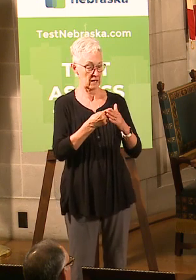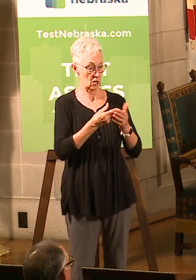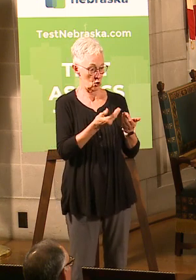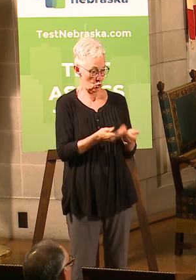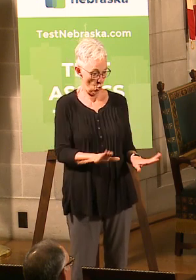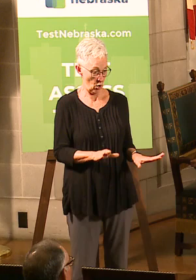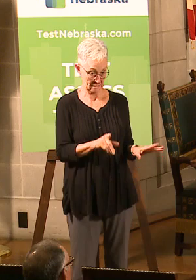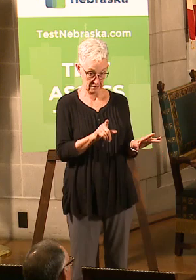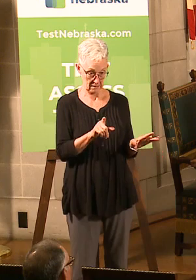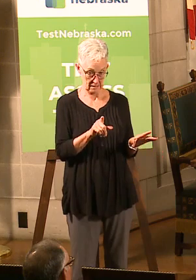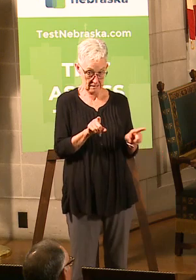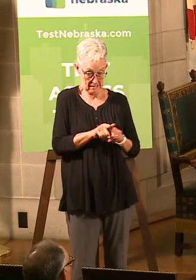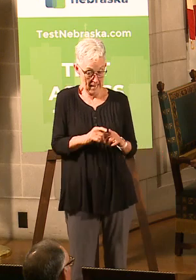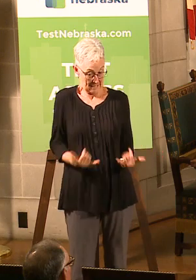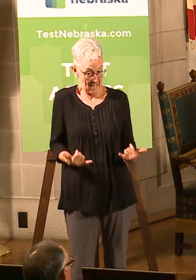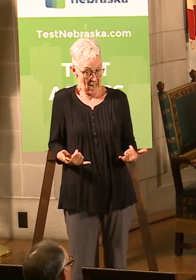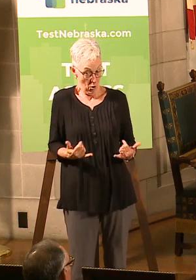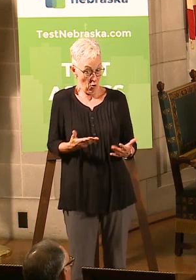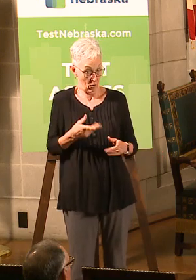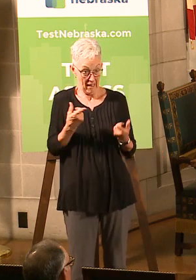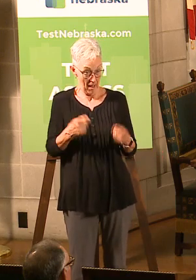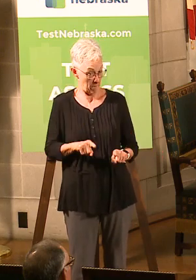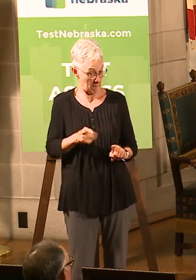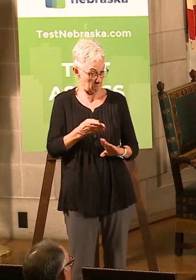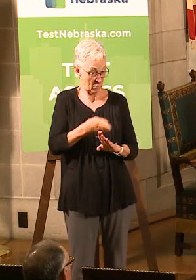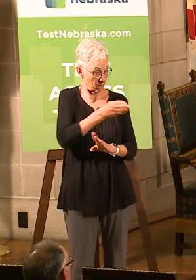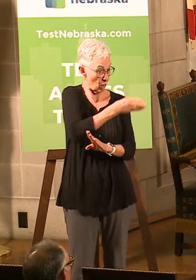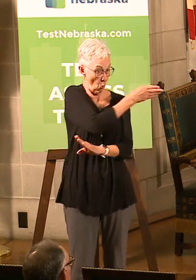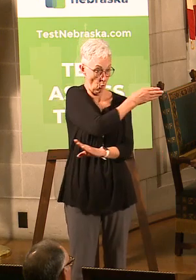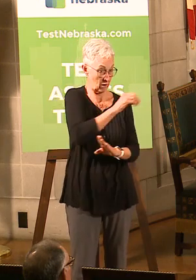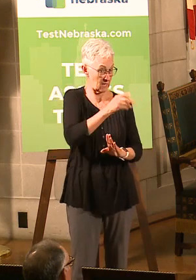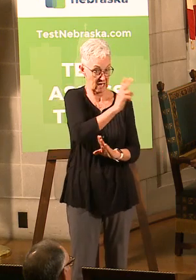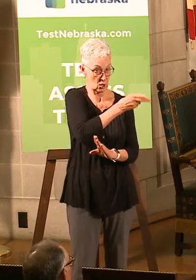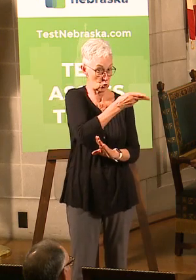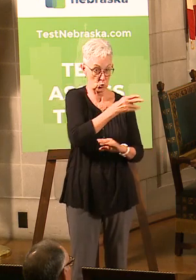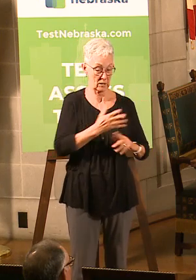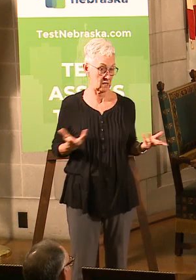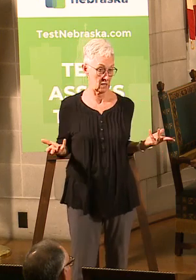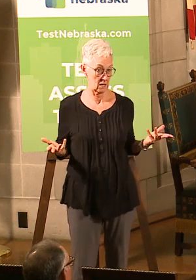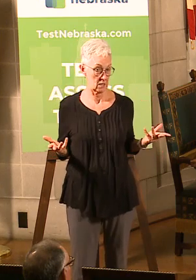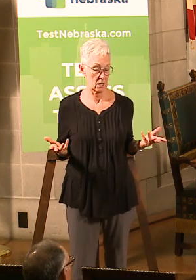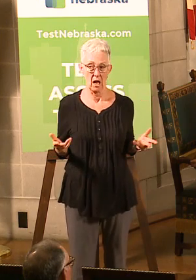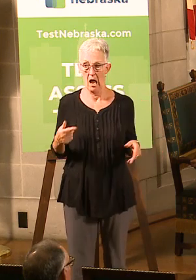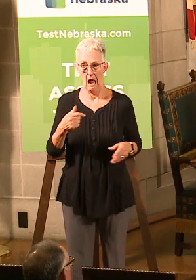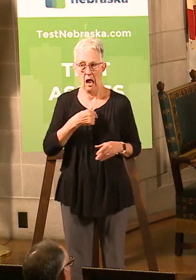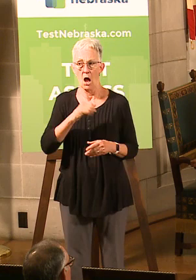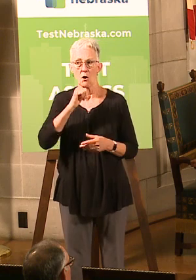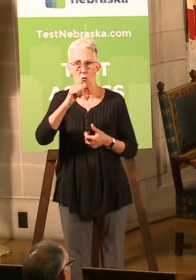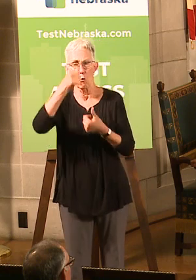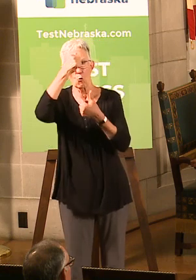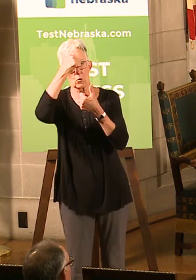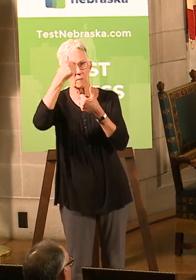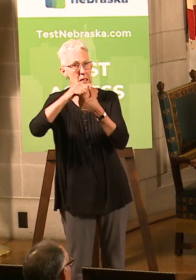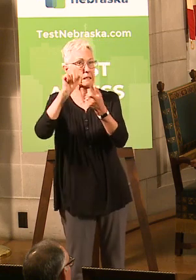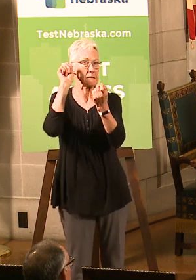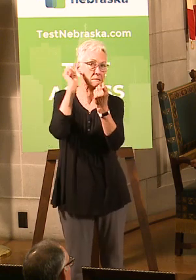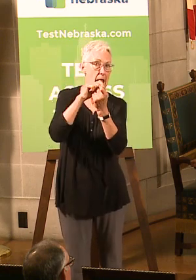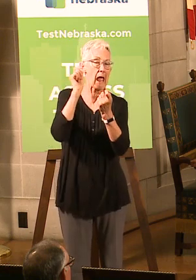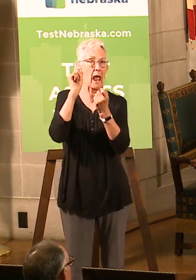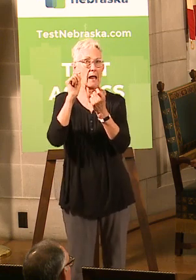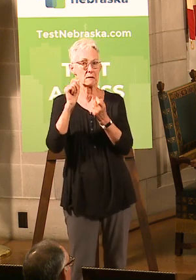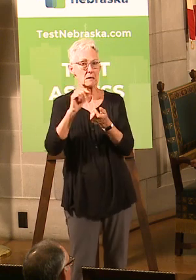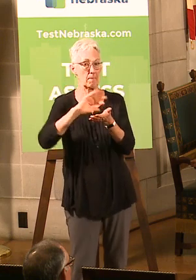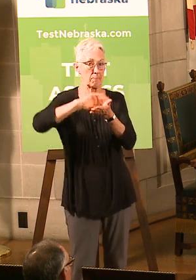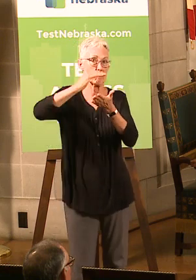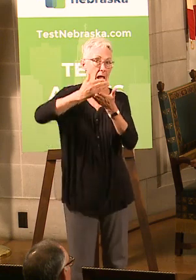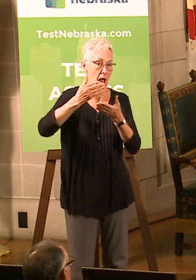You know, I don't know exactly the dollar amounts from previous. I remember there have been certain things that have happened over the time. I